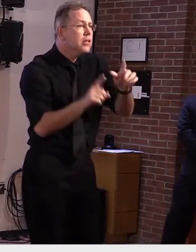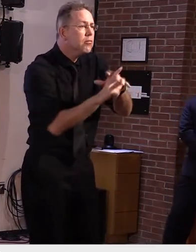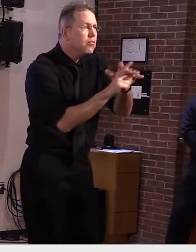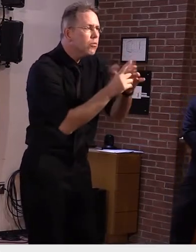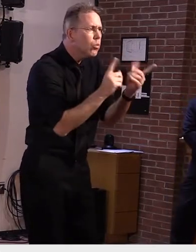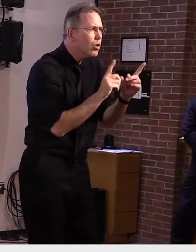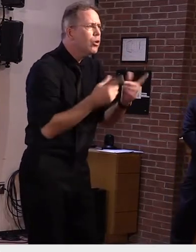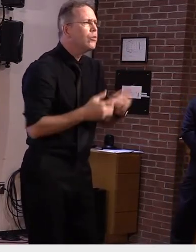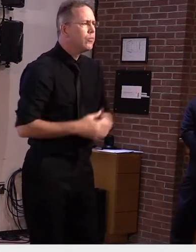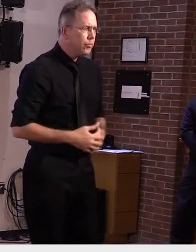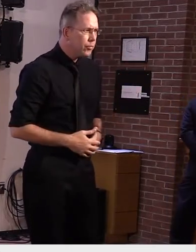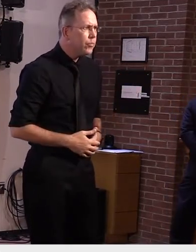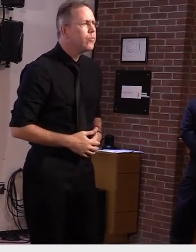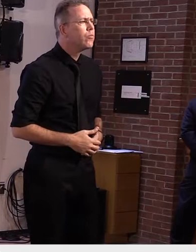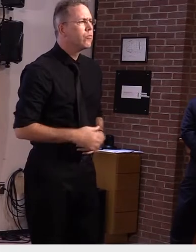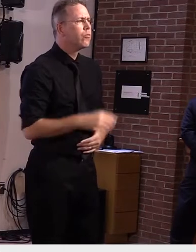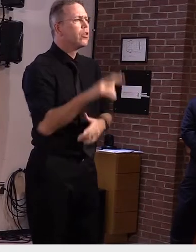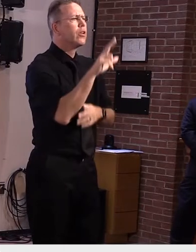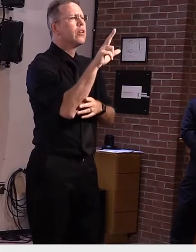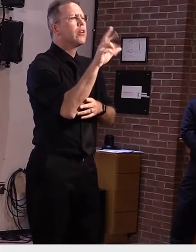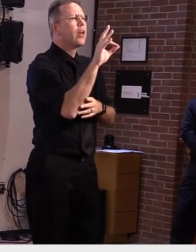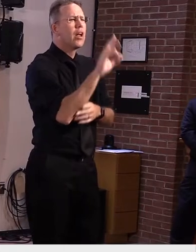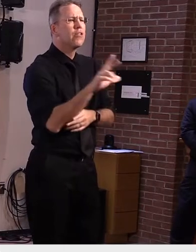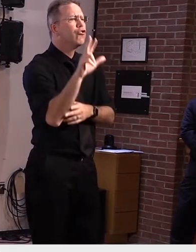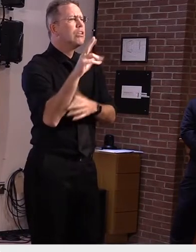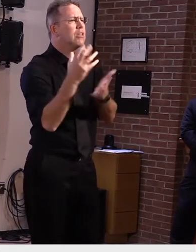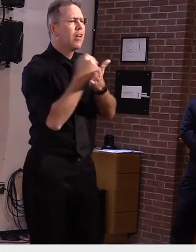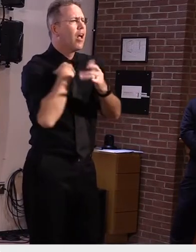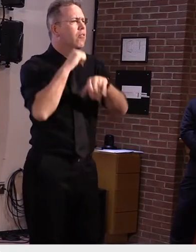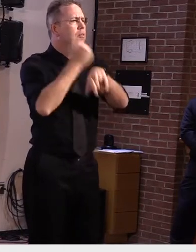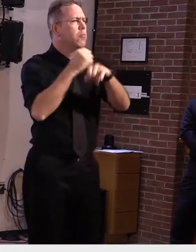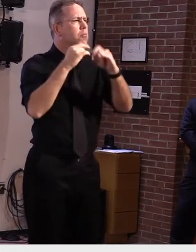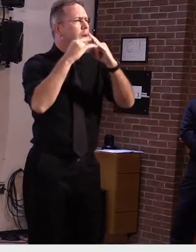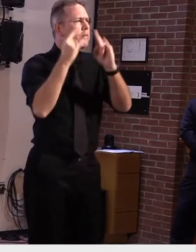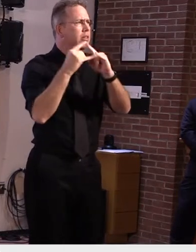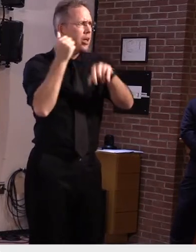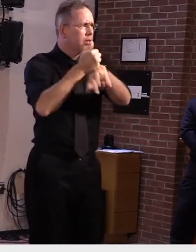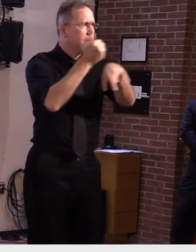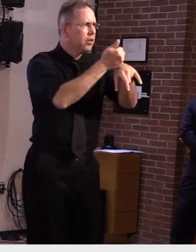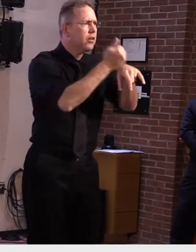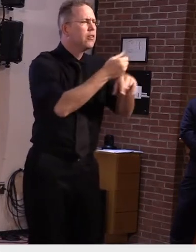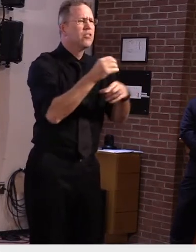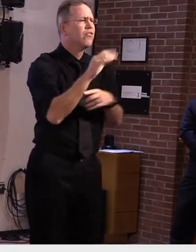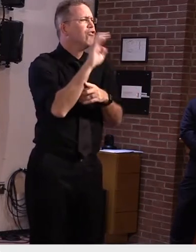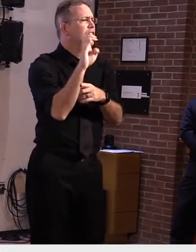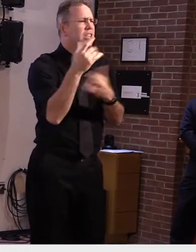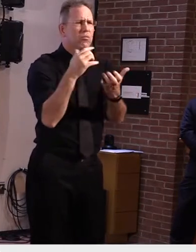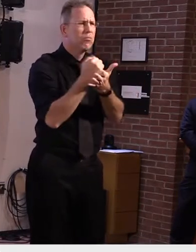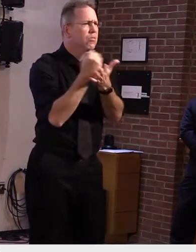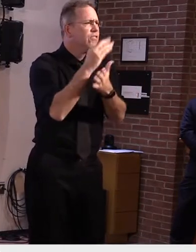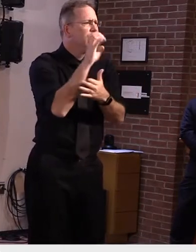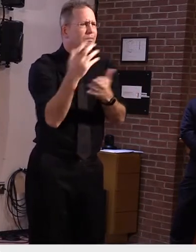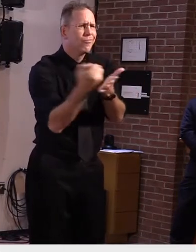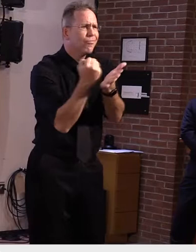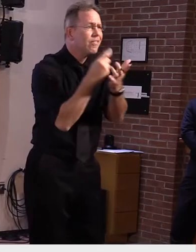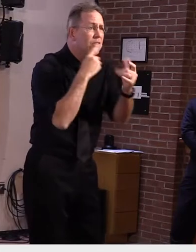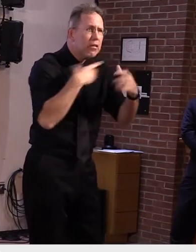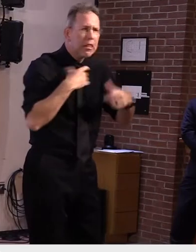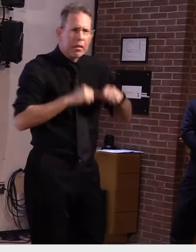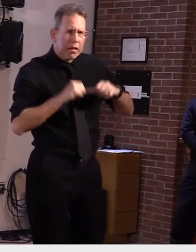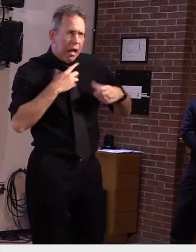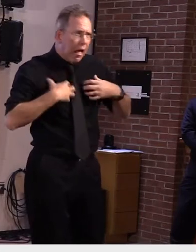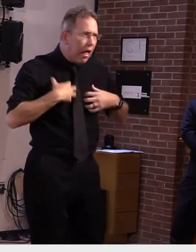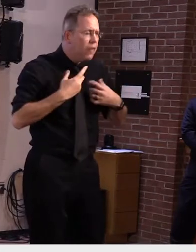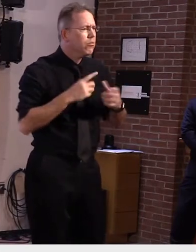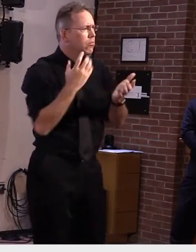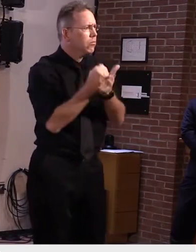links to the teams, their close contacts, and people associated with the Civic Center be tested. Testing